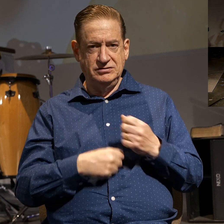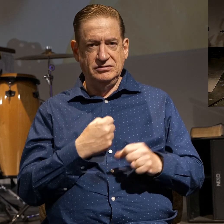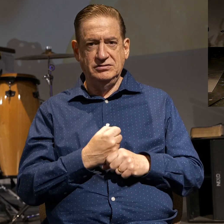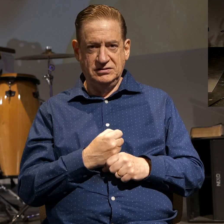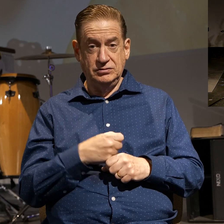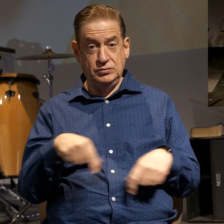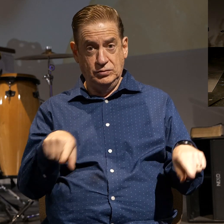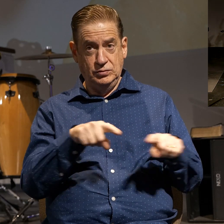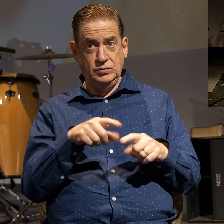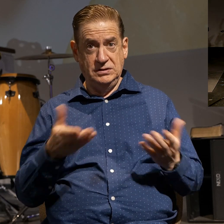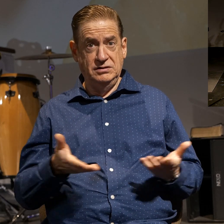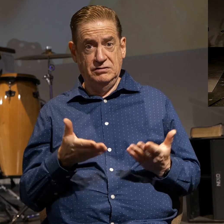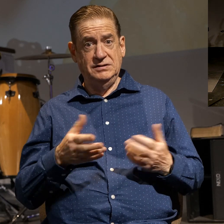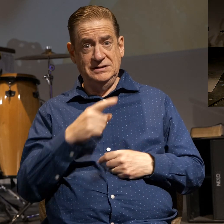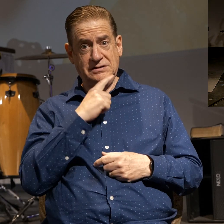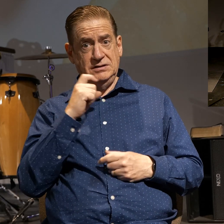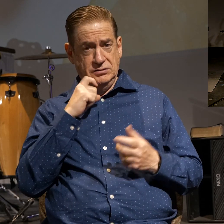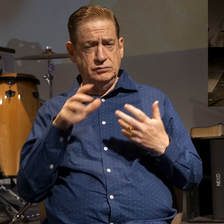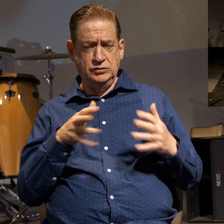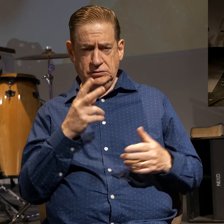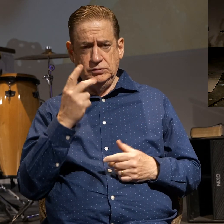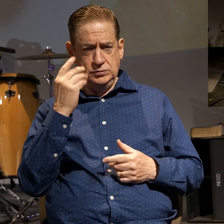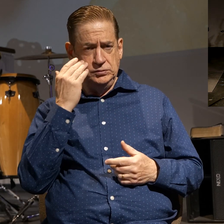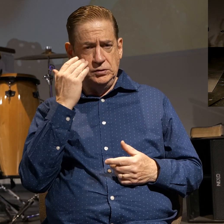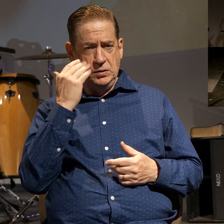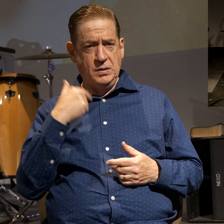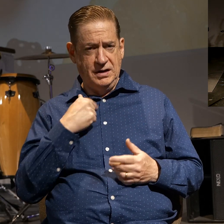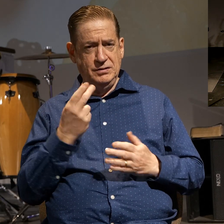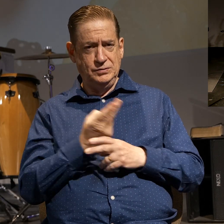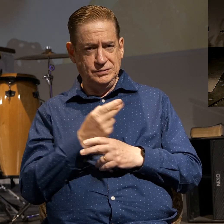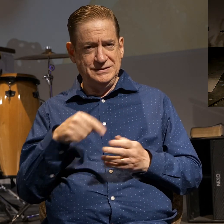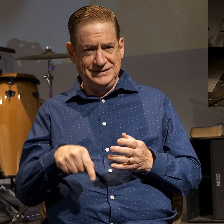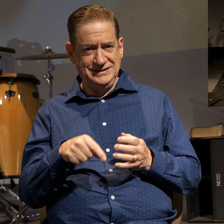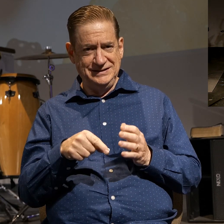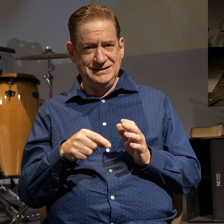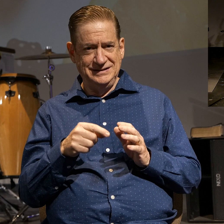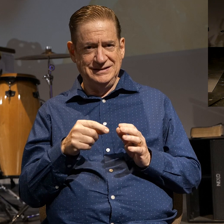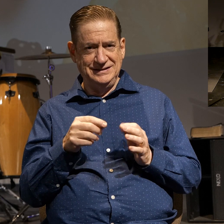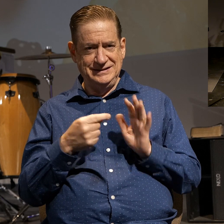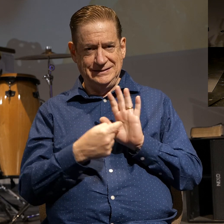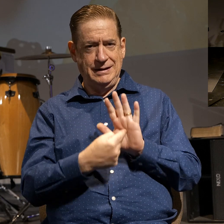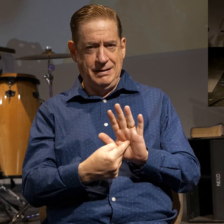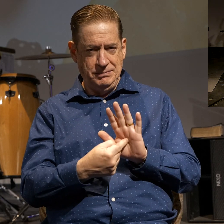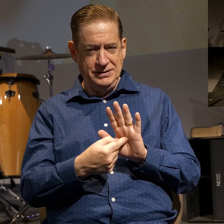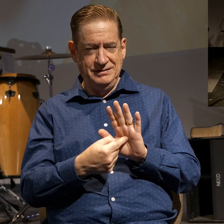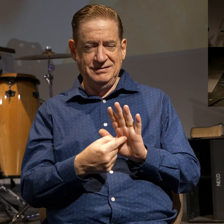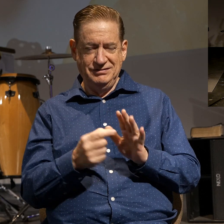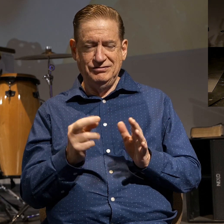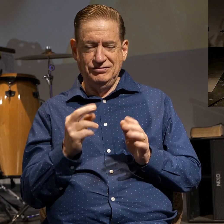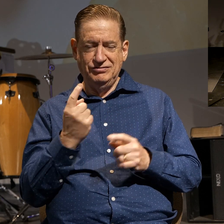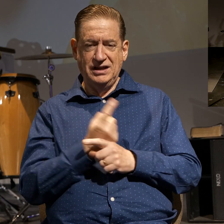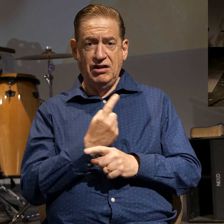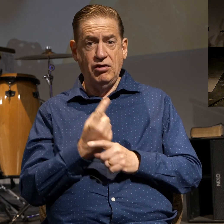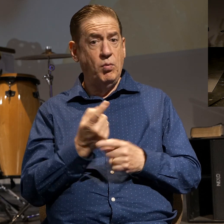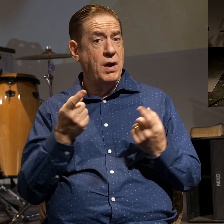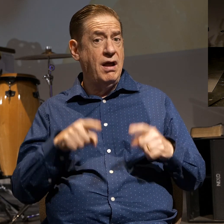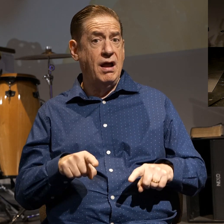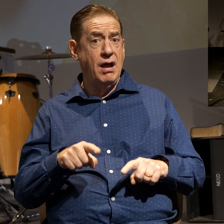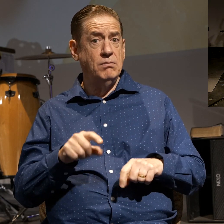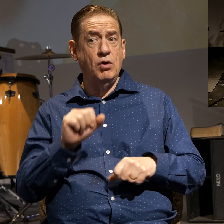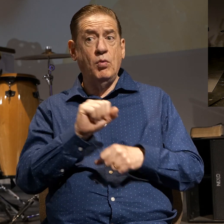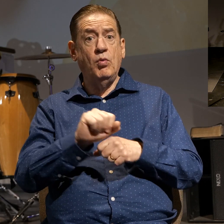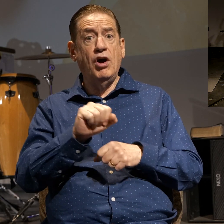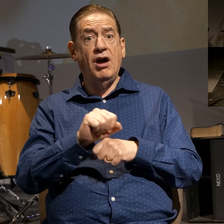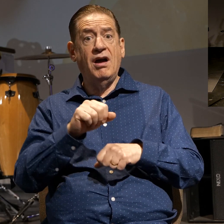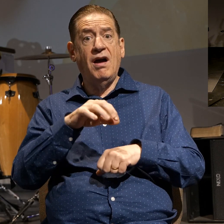you that are part of Desert Breeze know that I use this illustration quite regularly. And what's happening here, the work of the flesh or being under the